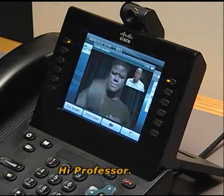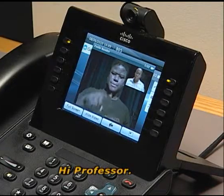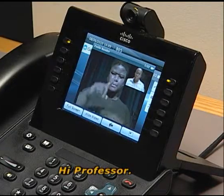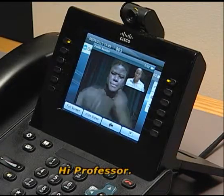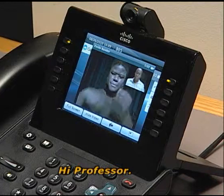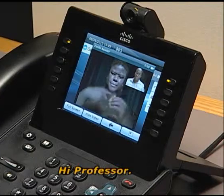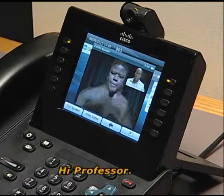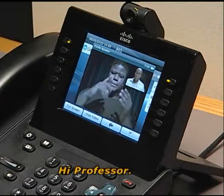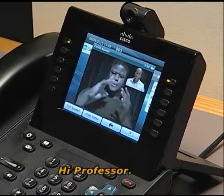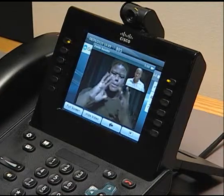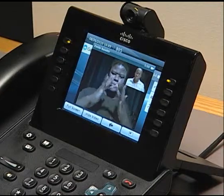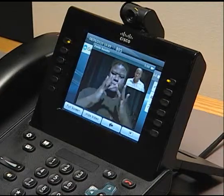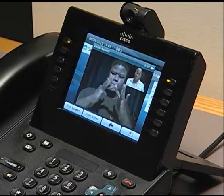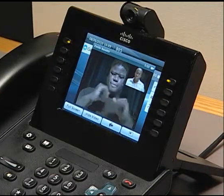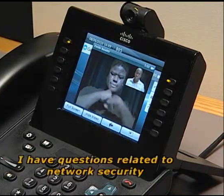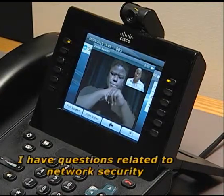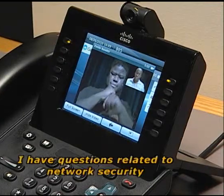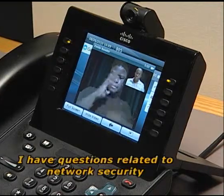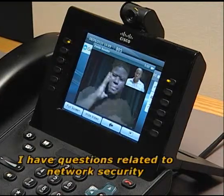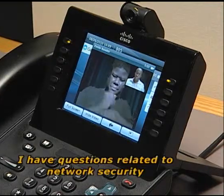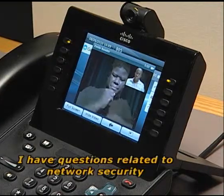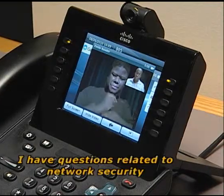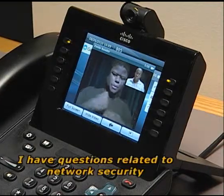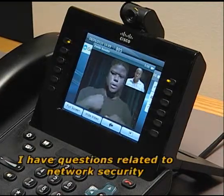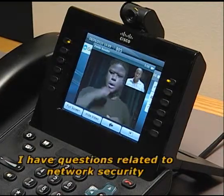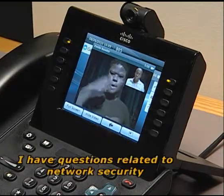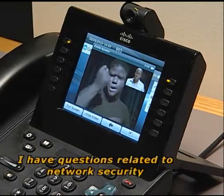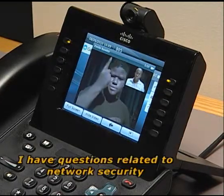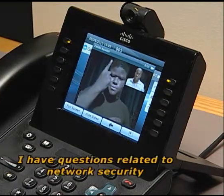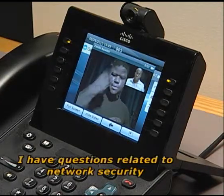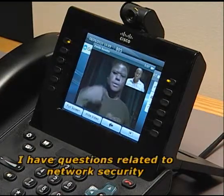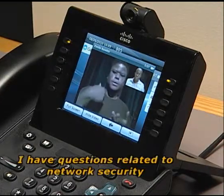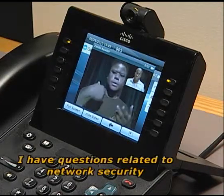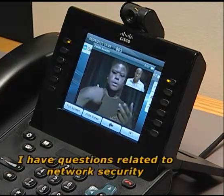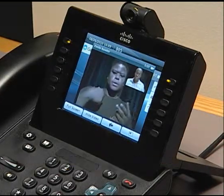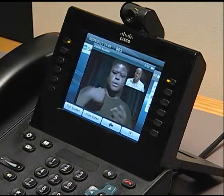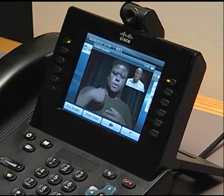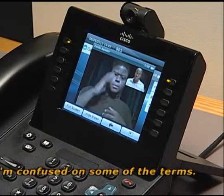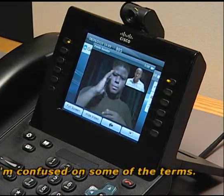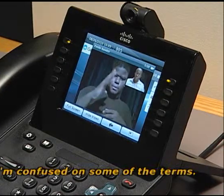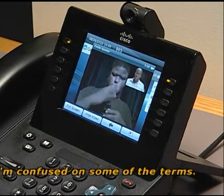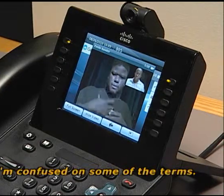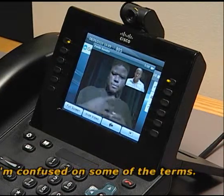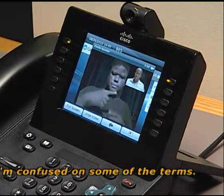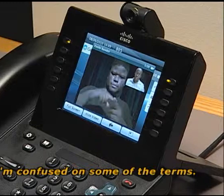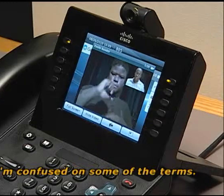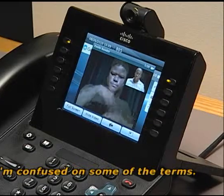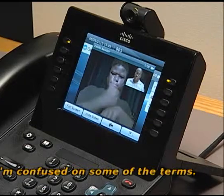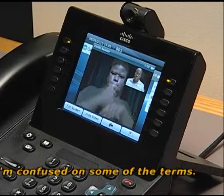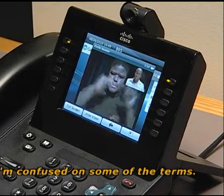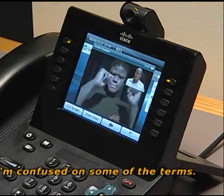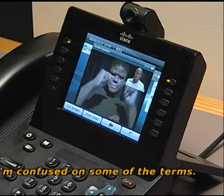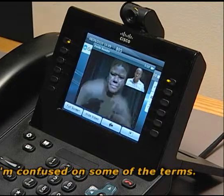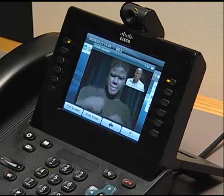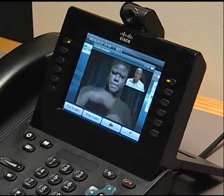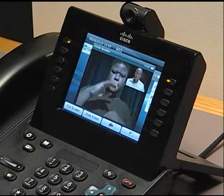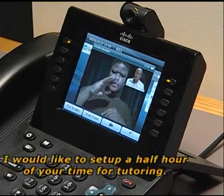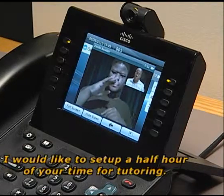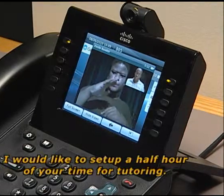Hi, Professor. I have questions related to network security. I'm confused on some of the terms. I'd like